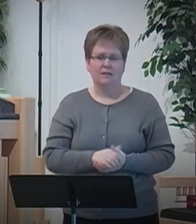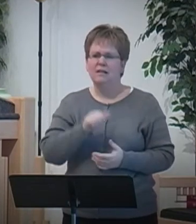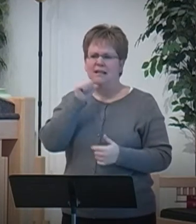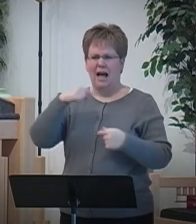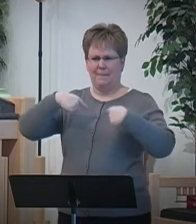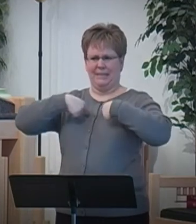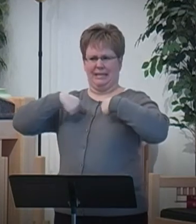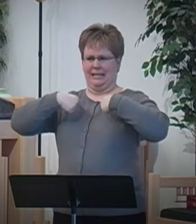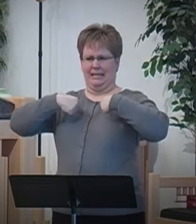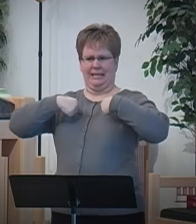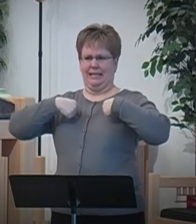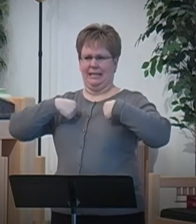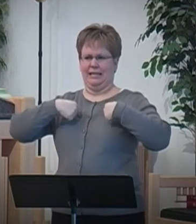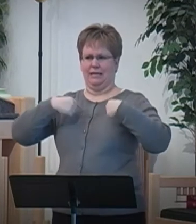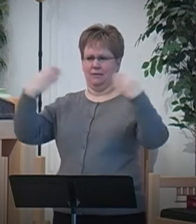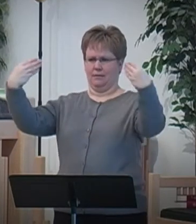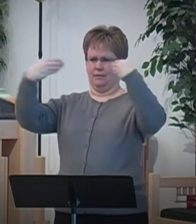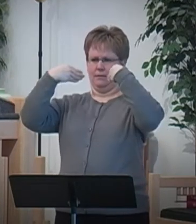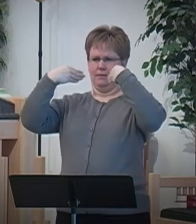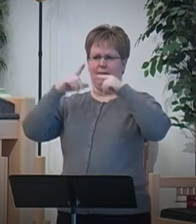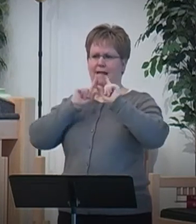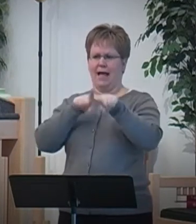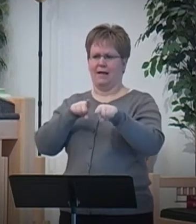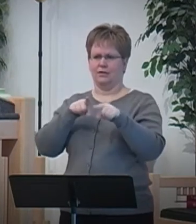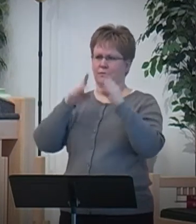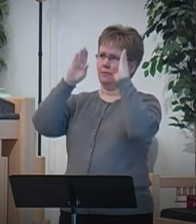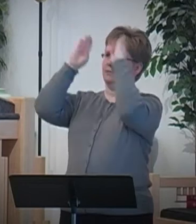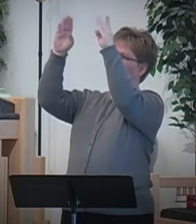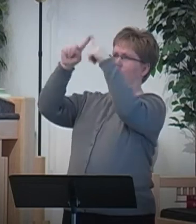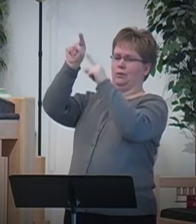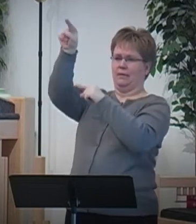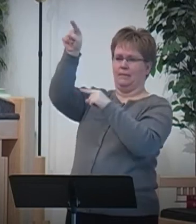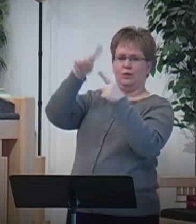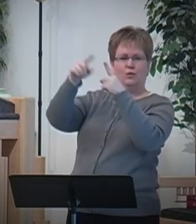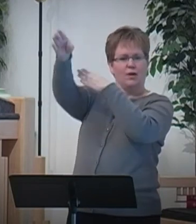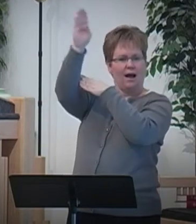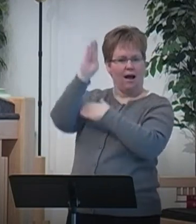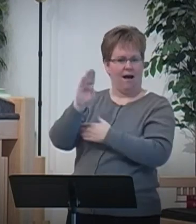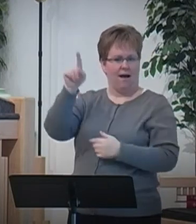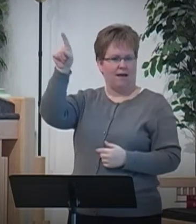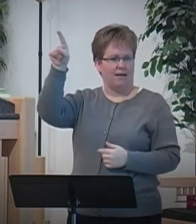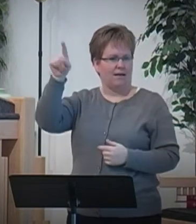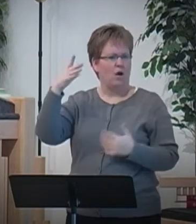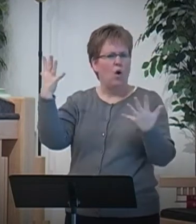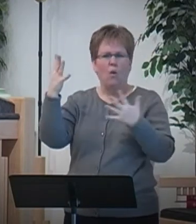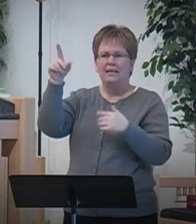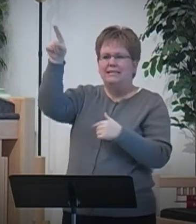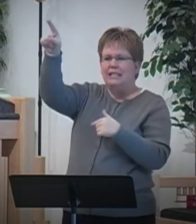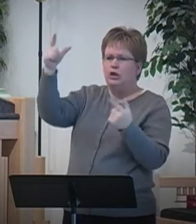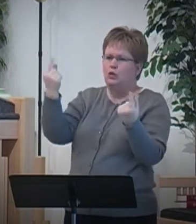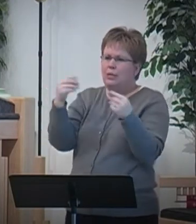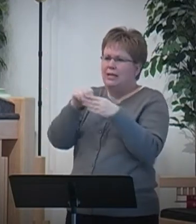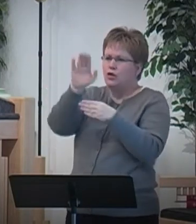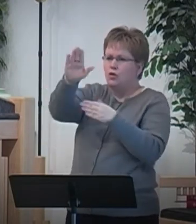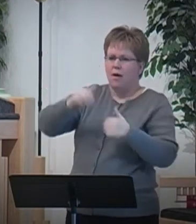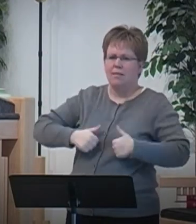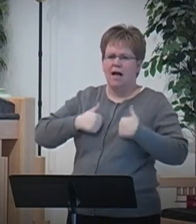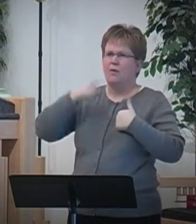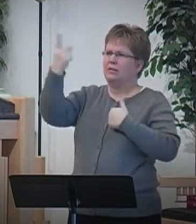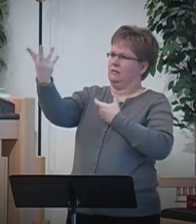now who's the subject of the answer, but God is the subject too. What's God doing in my life? What's God doing in my circumstances?